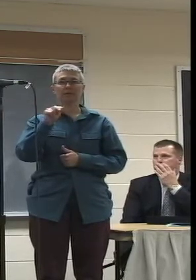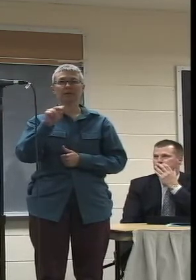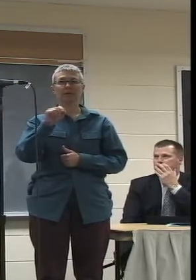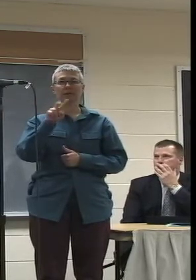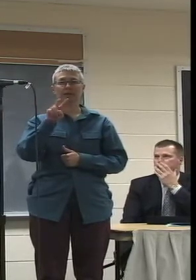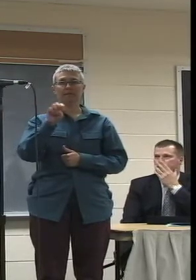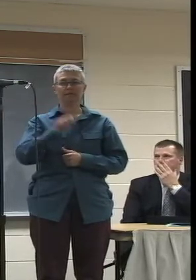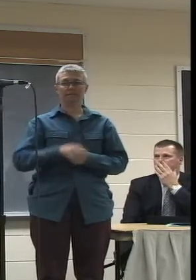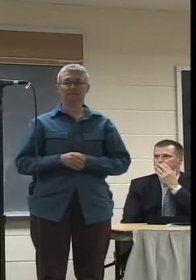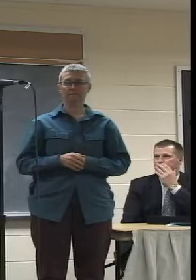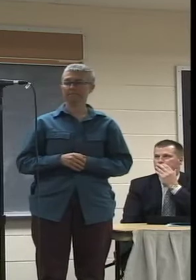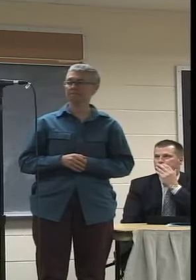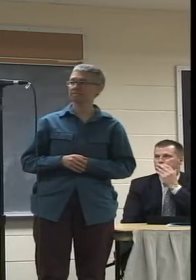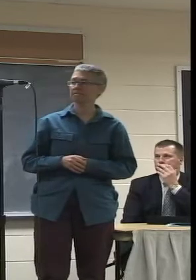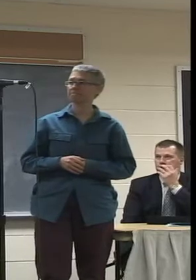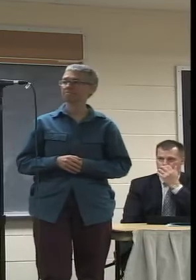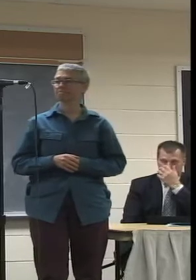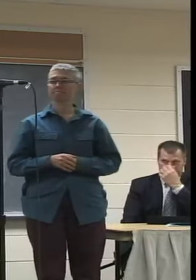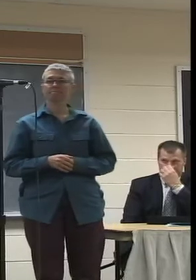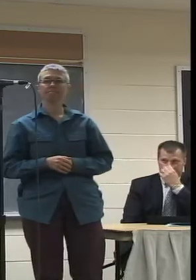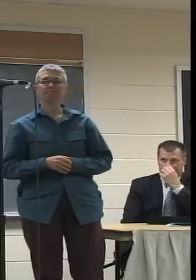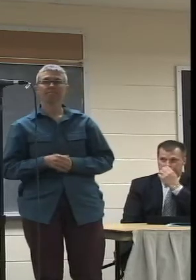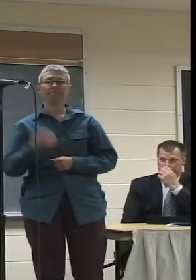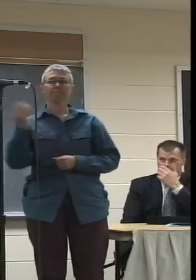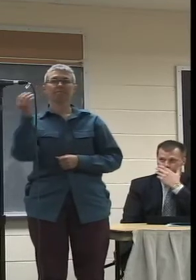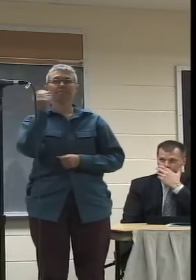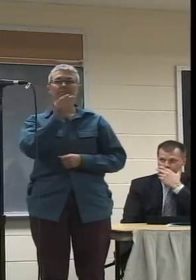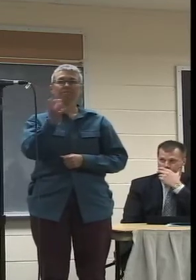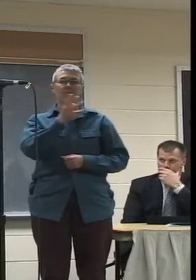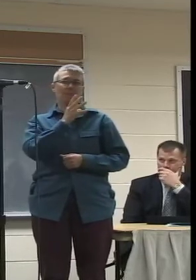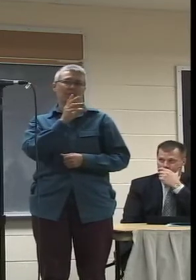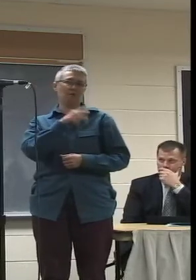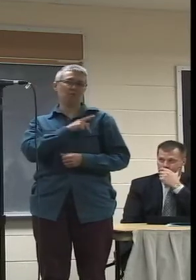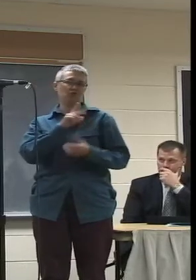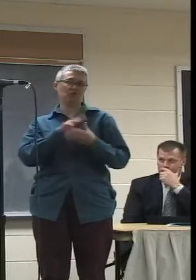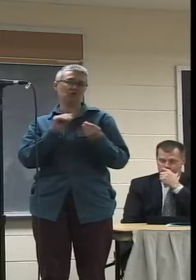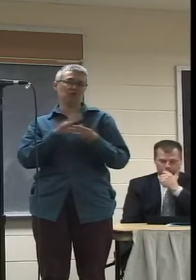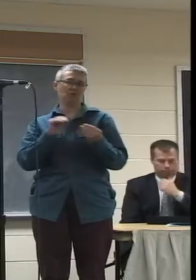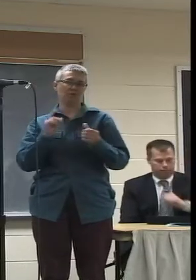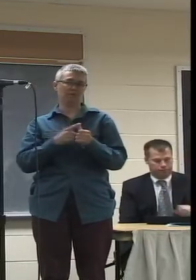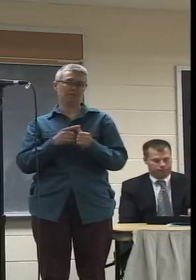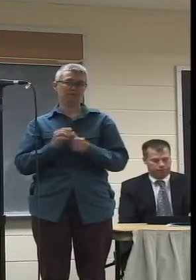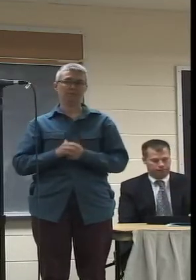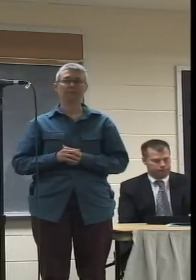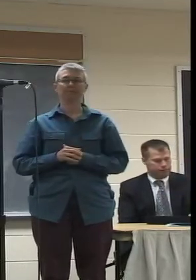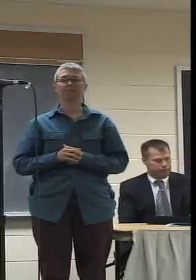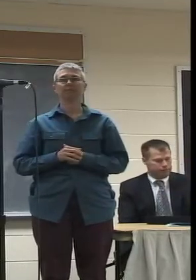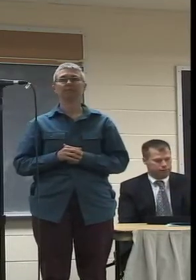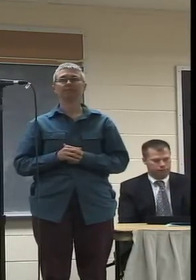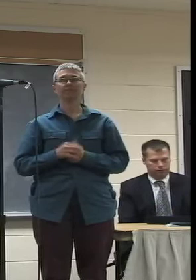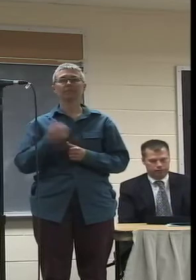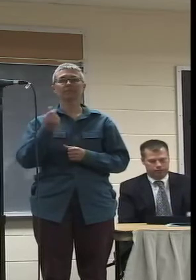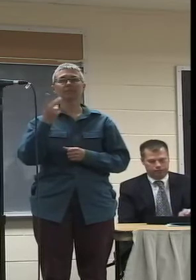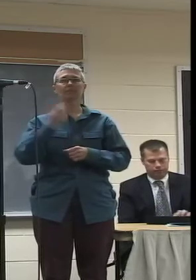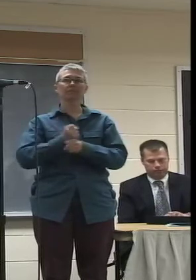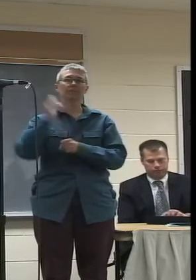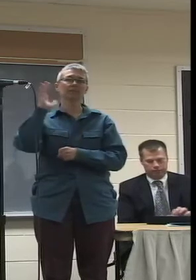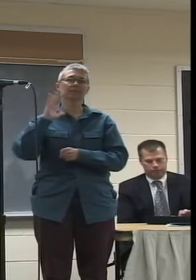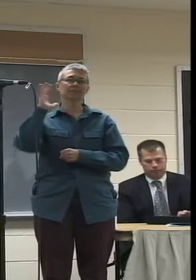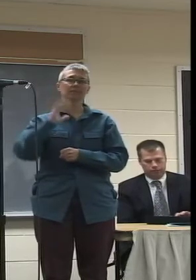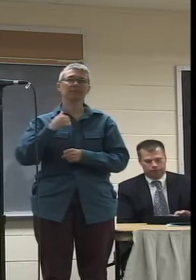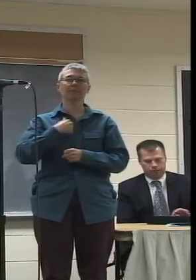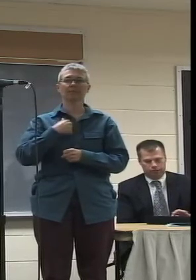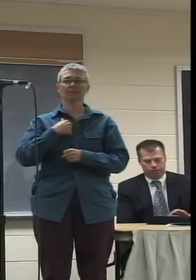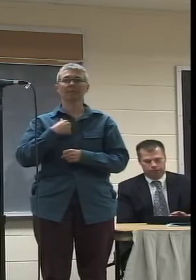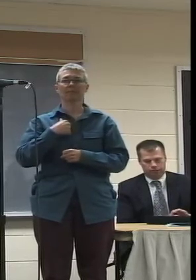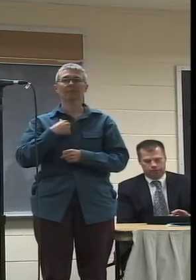I thought I'd share a little personal piece and then maybe hit on a couple big picture things. So, a couple years ago, I